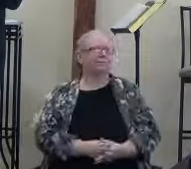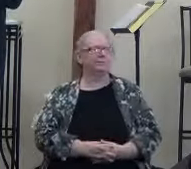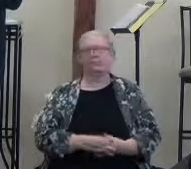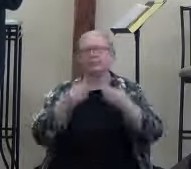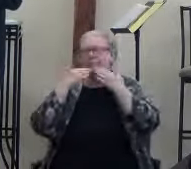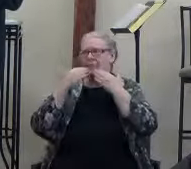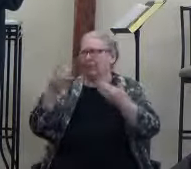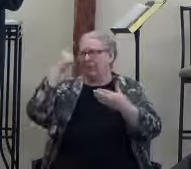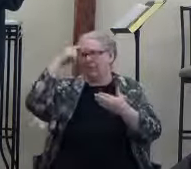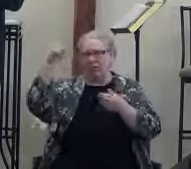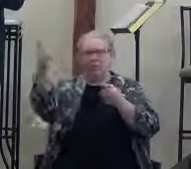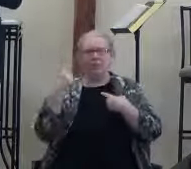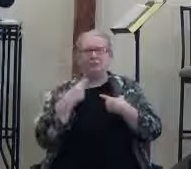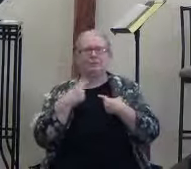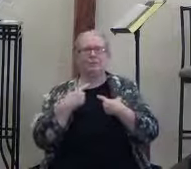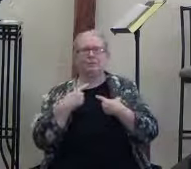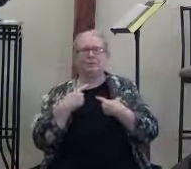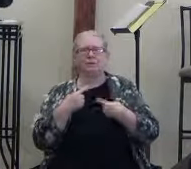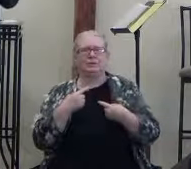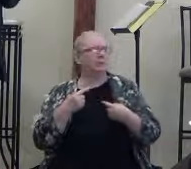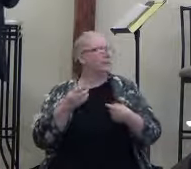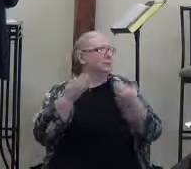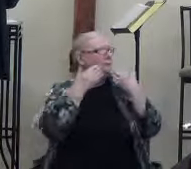Thank you for coming. Thank you for loving Jesus.